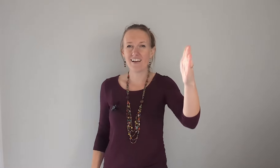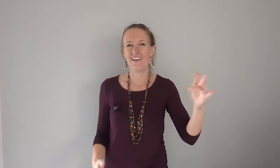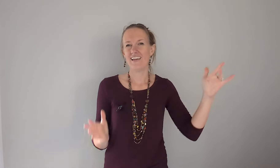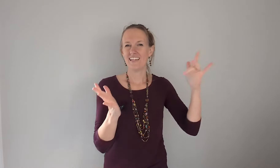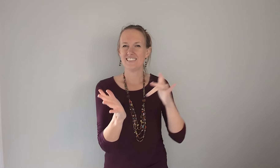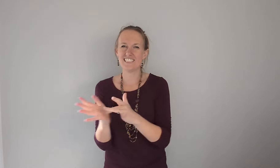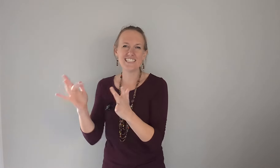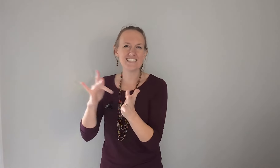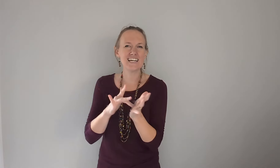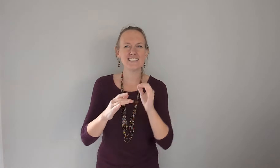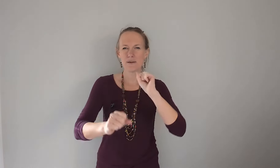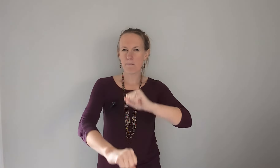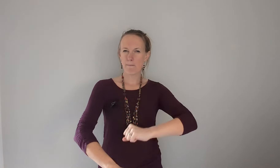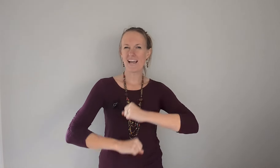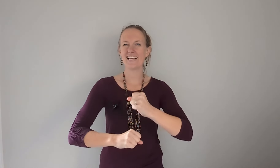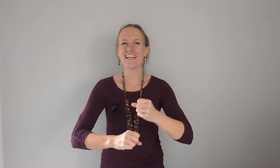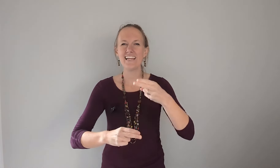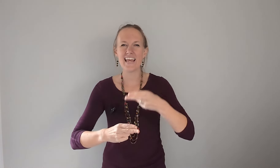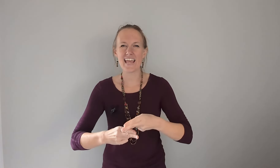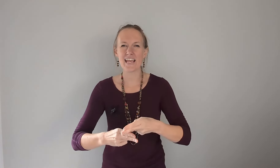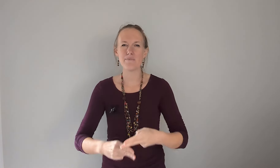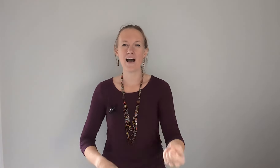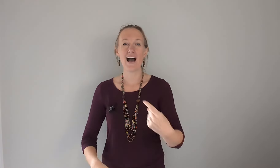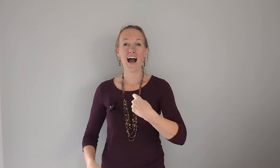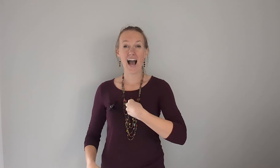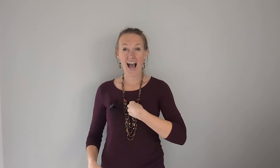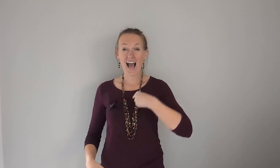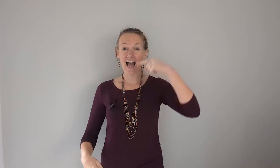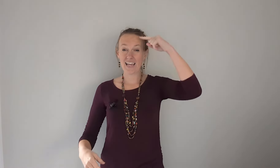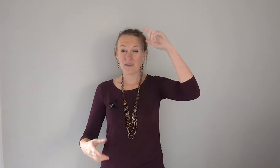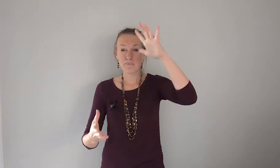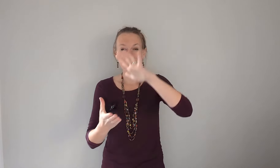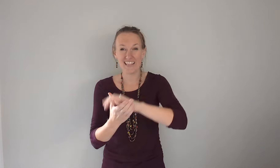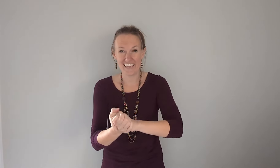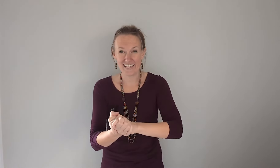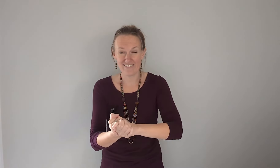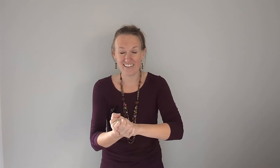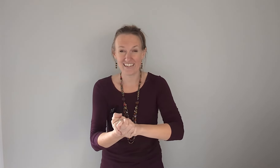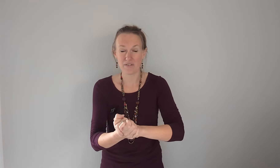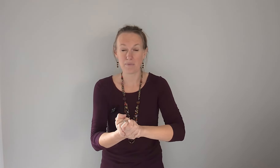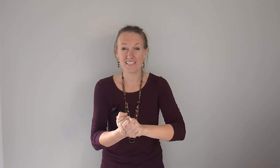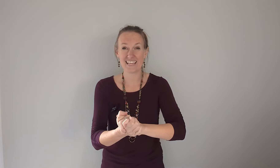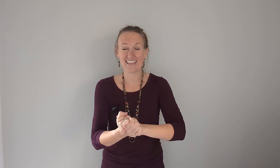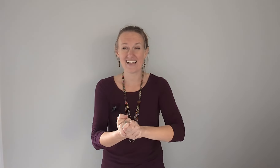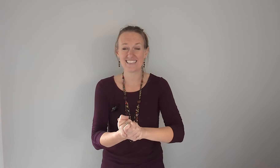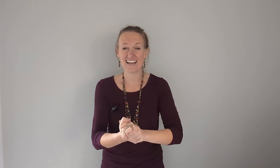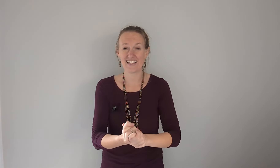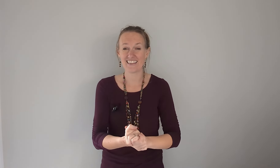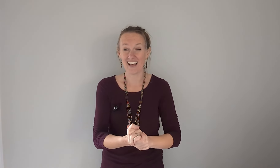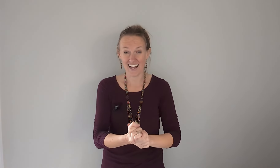in jesus mighty name i believe and then it repeats that last line